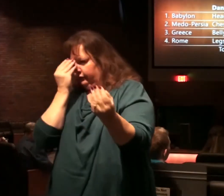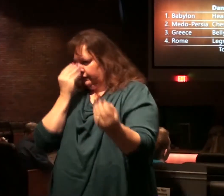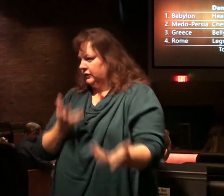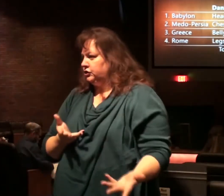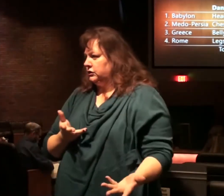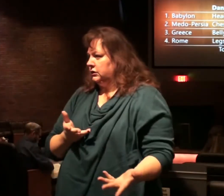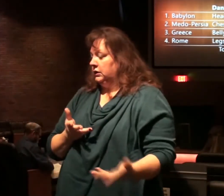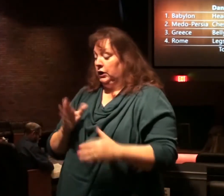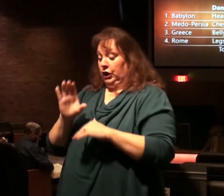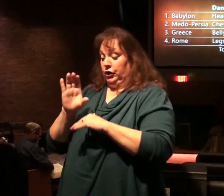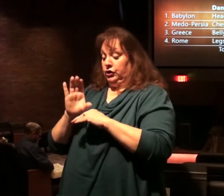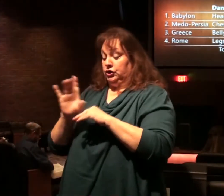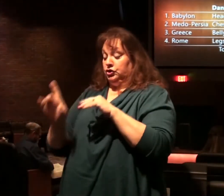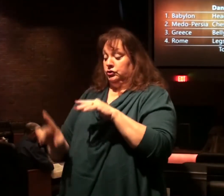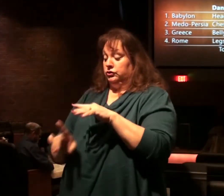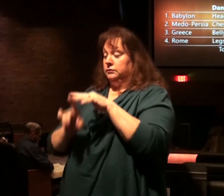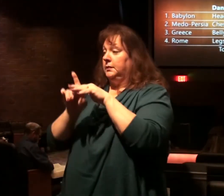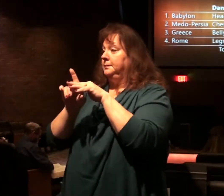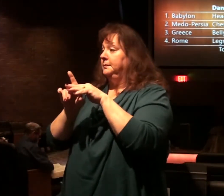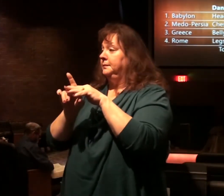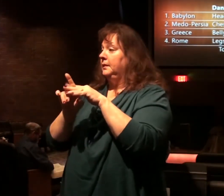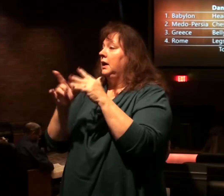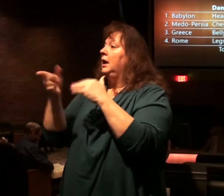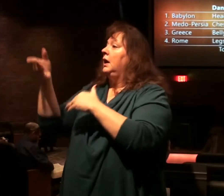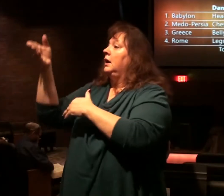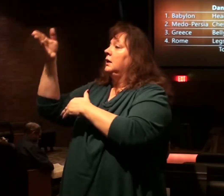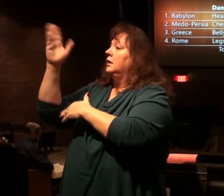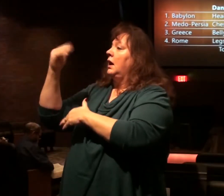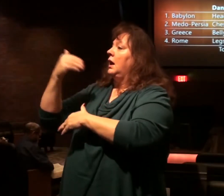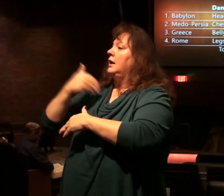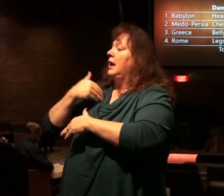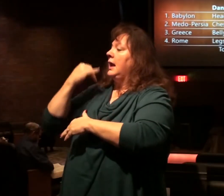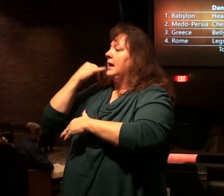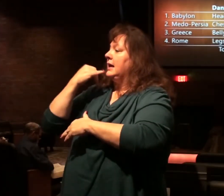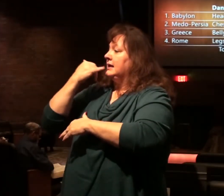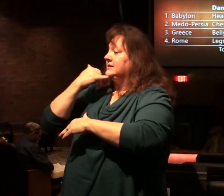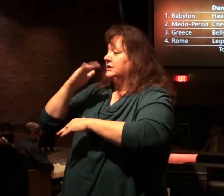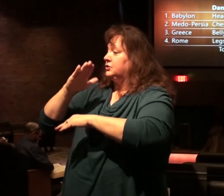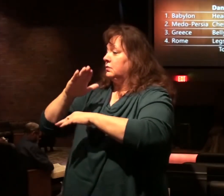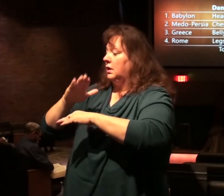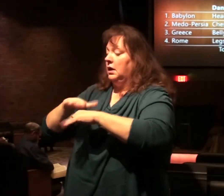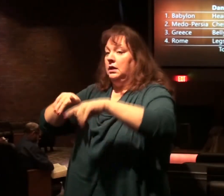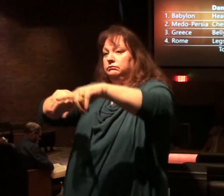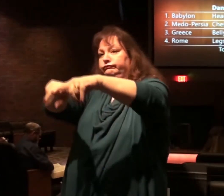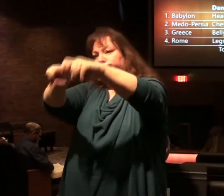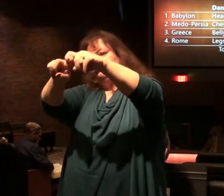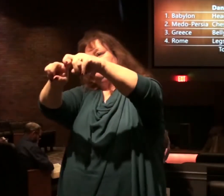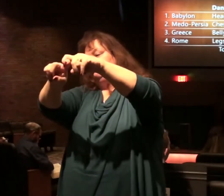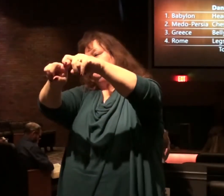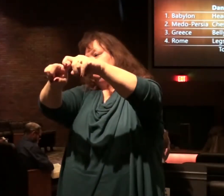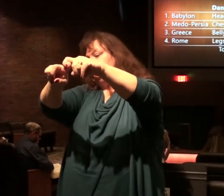The church has come into existence. God has put Israel on a sidetrack, if you will.